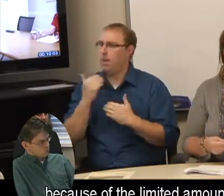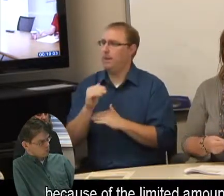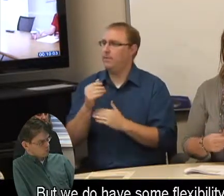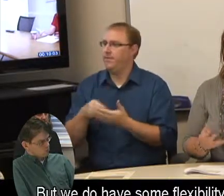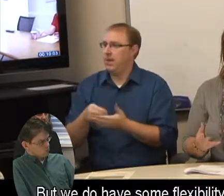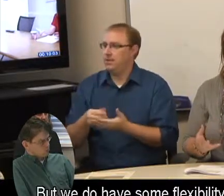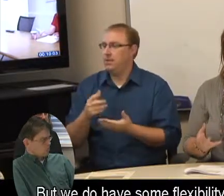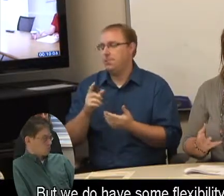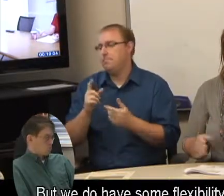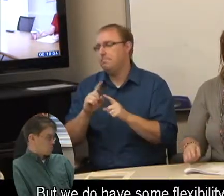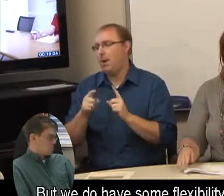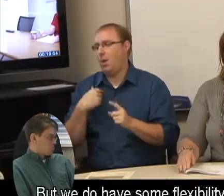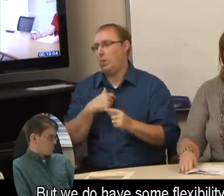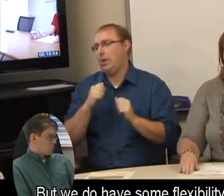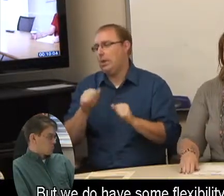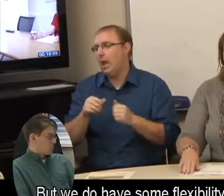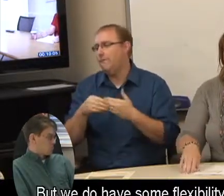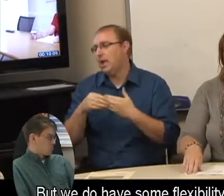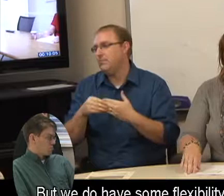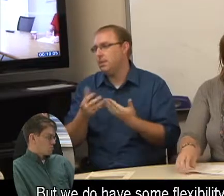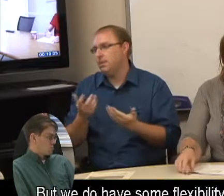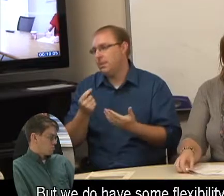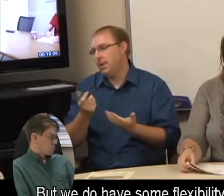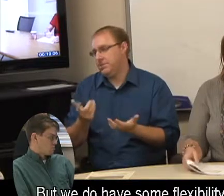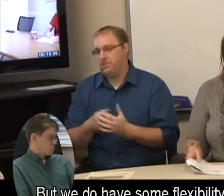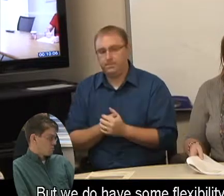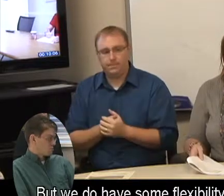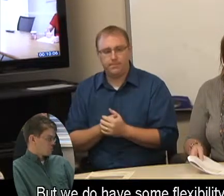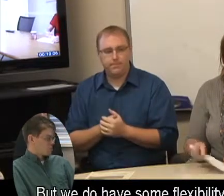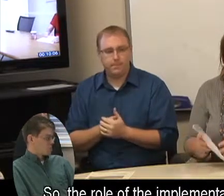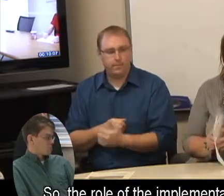But we do have some flexibility within that.